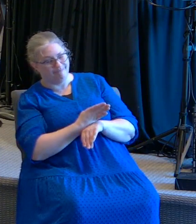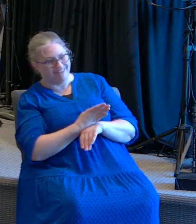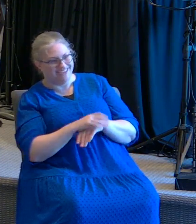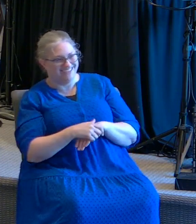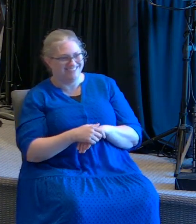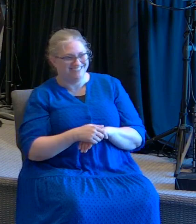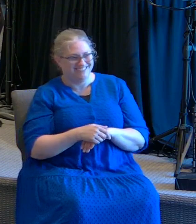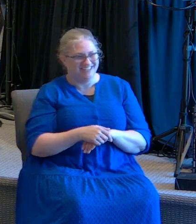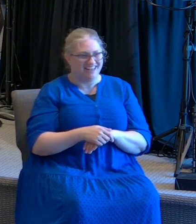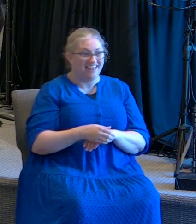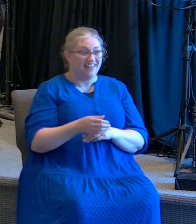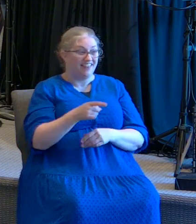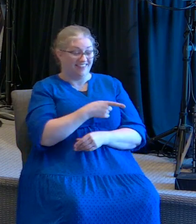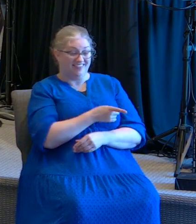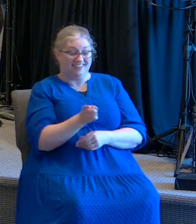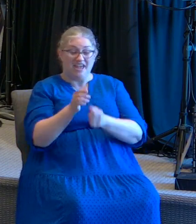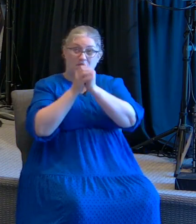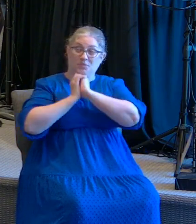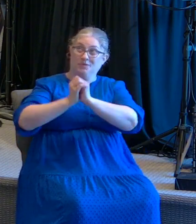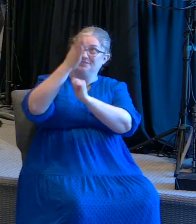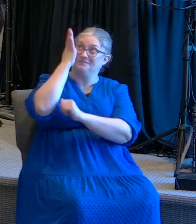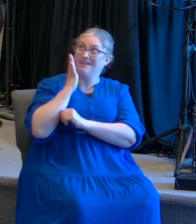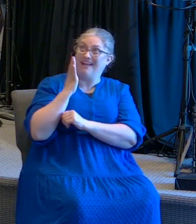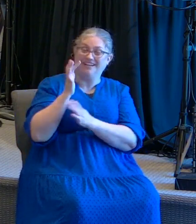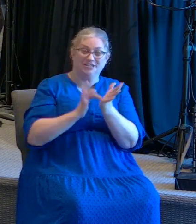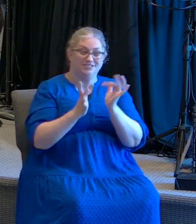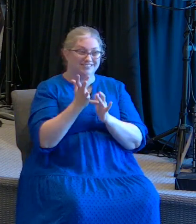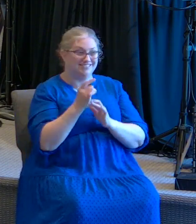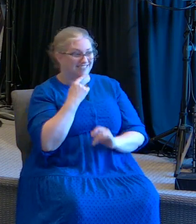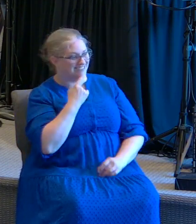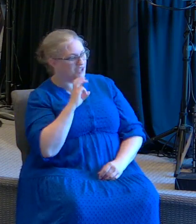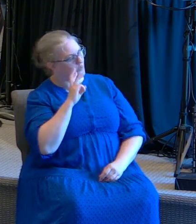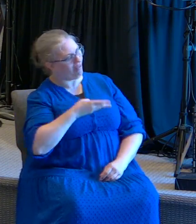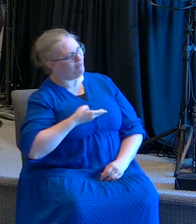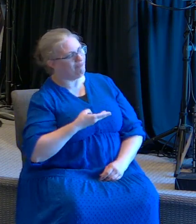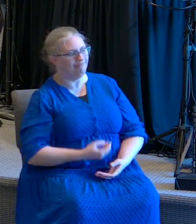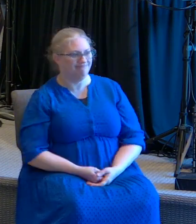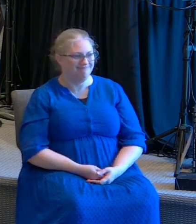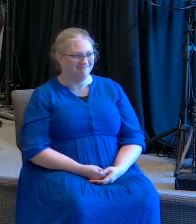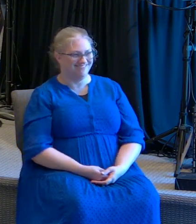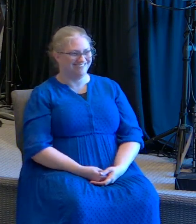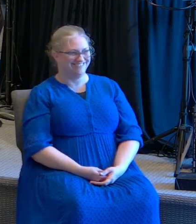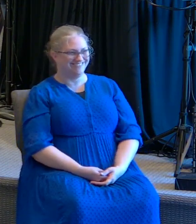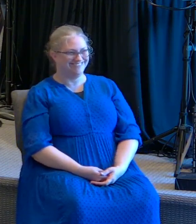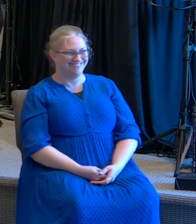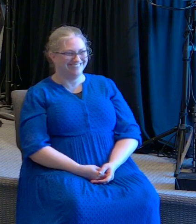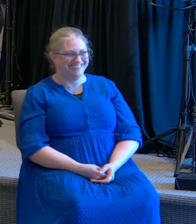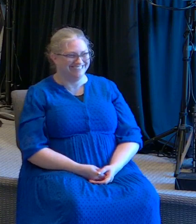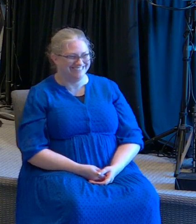and Jesus says, you're welcome. Ellos glorificando a Dios. Dice el Señor Jesús, de nada.